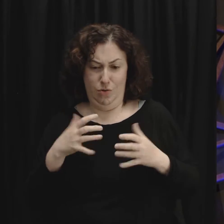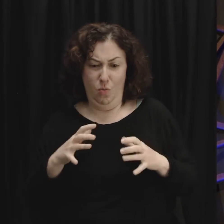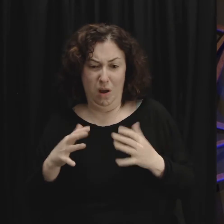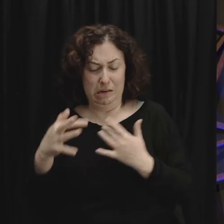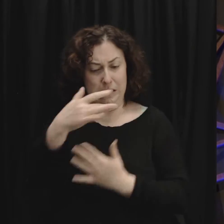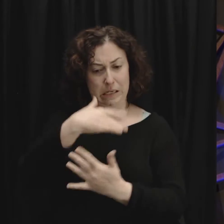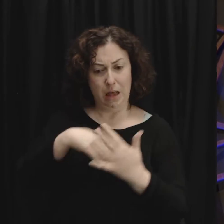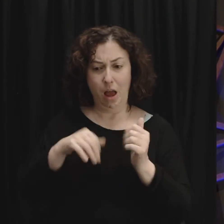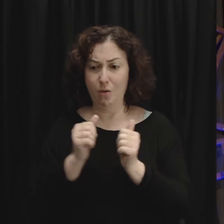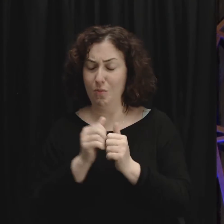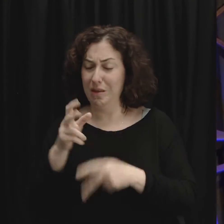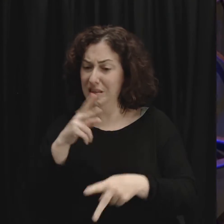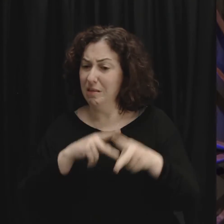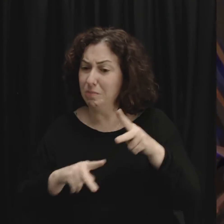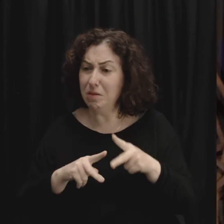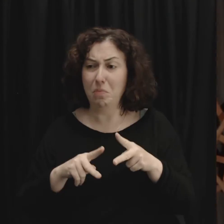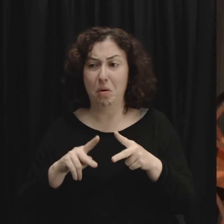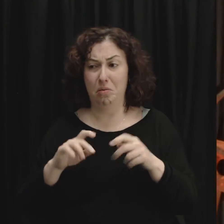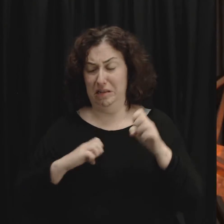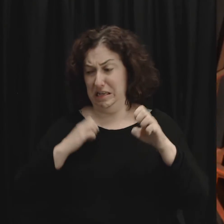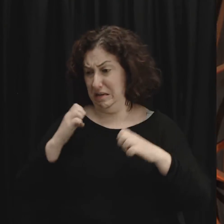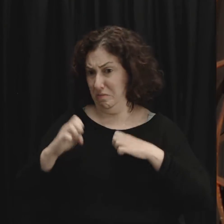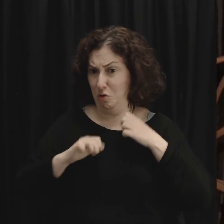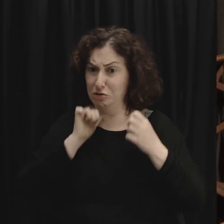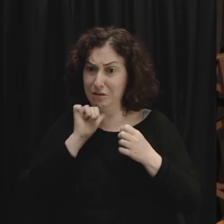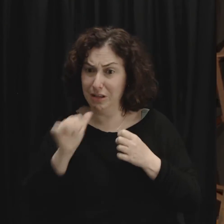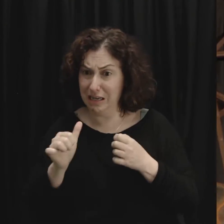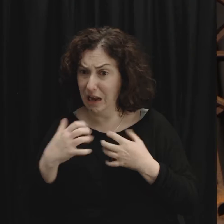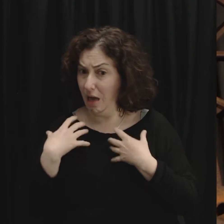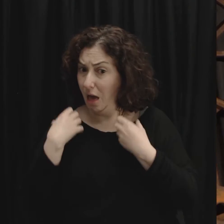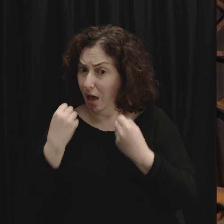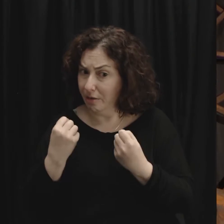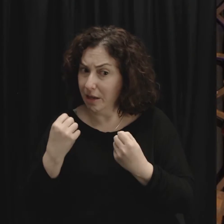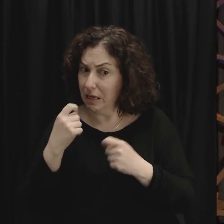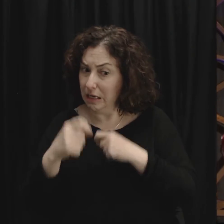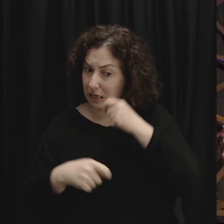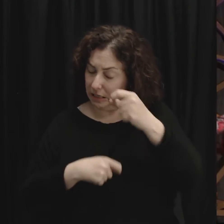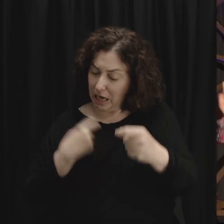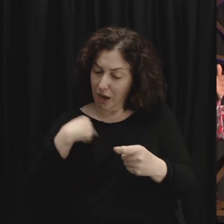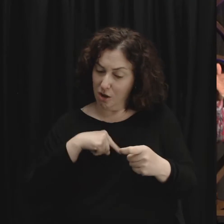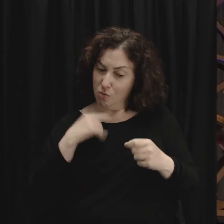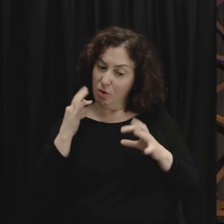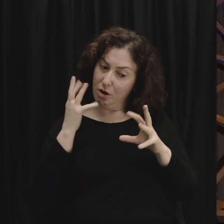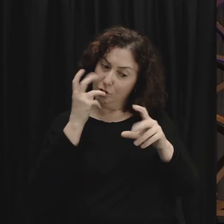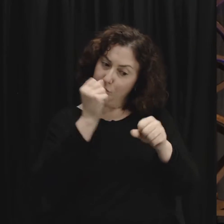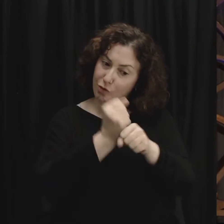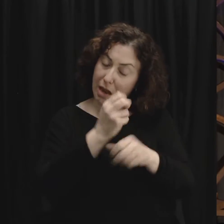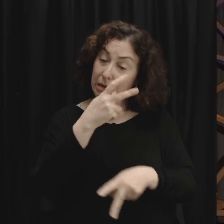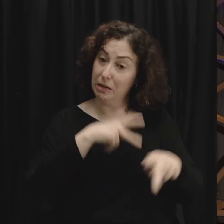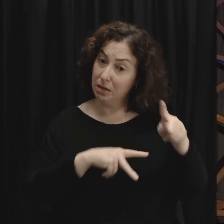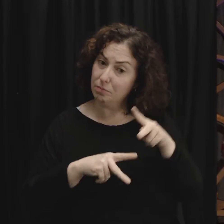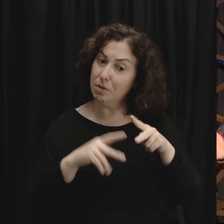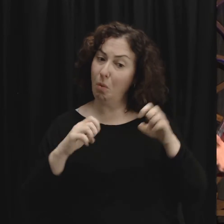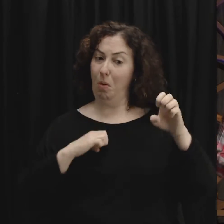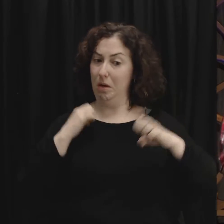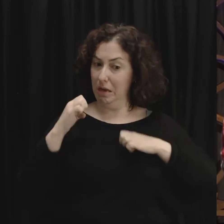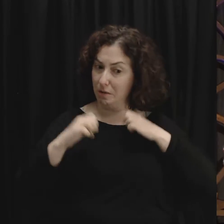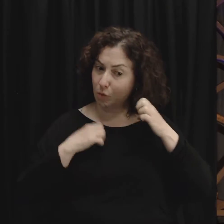people in our lives. We are drawn to and attracted to people who are emotionally healthy. It's just how it